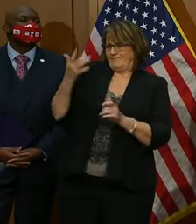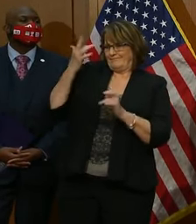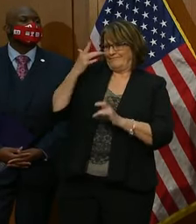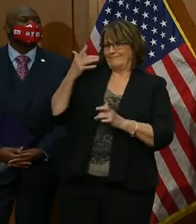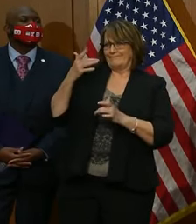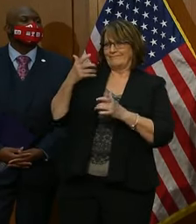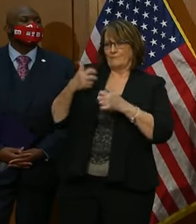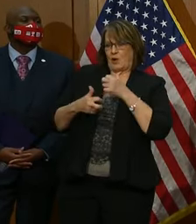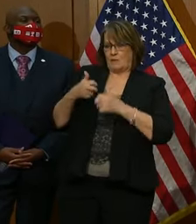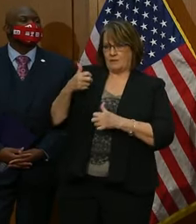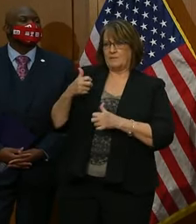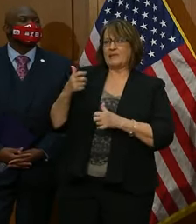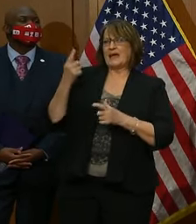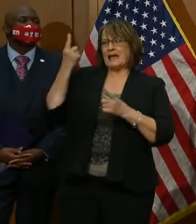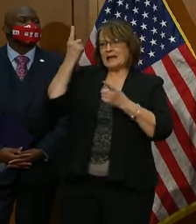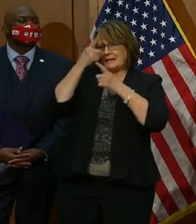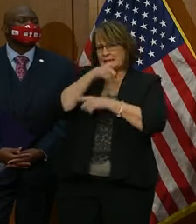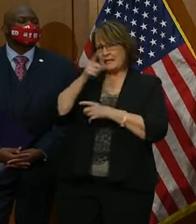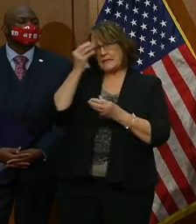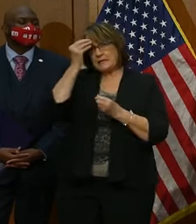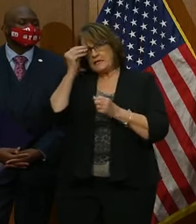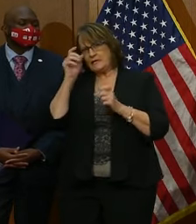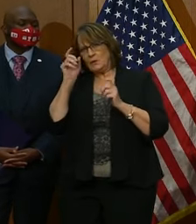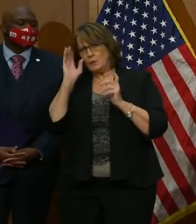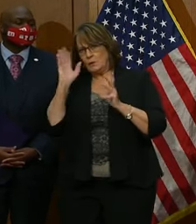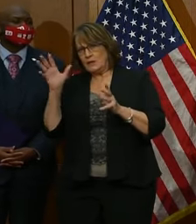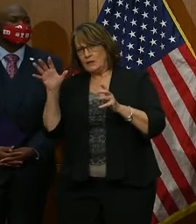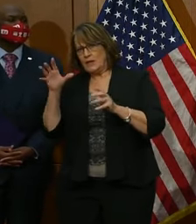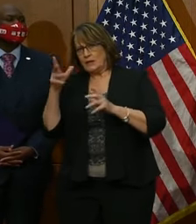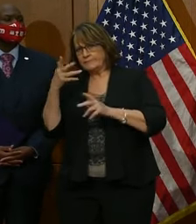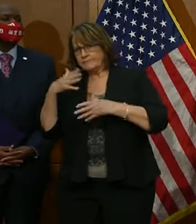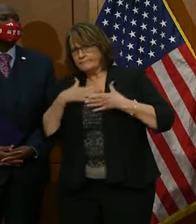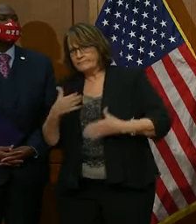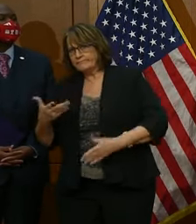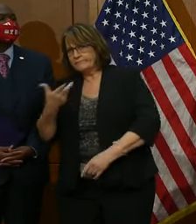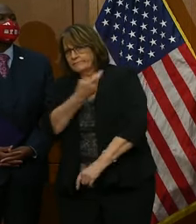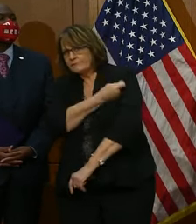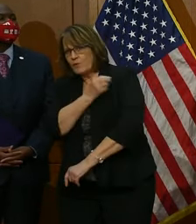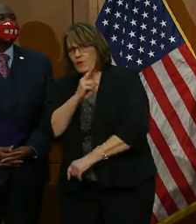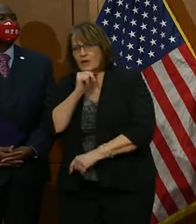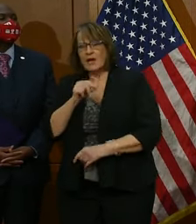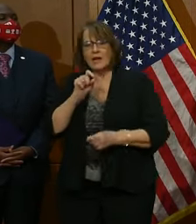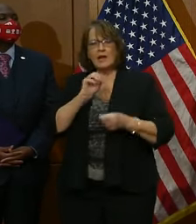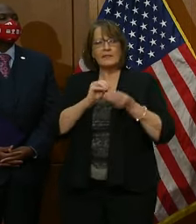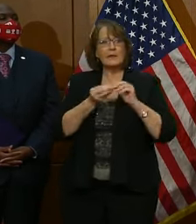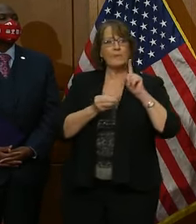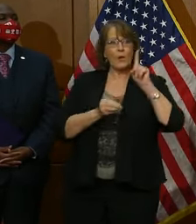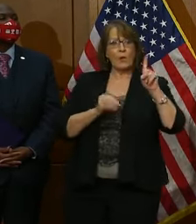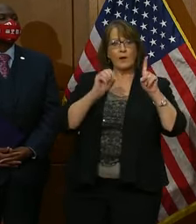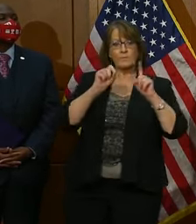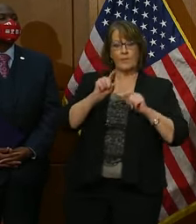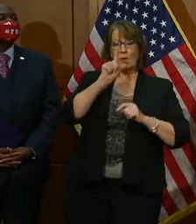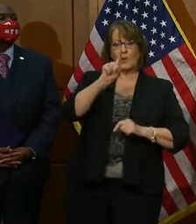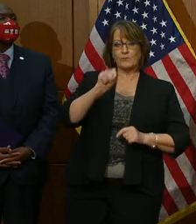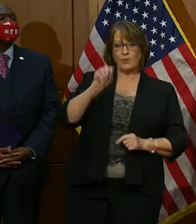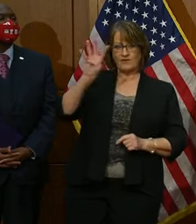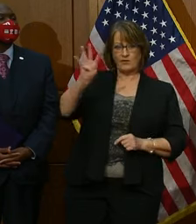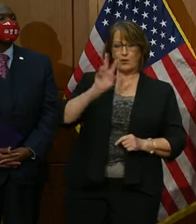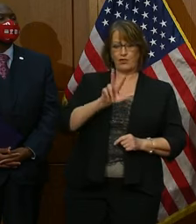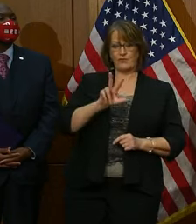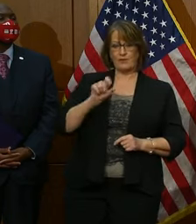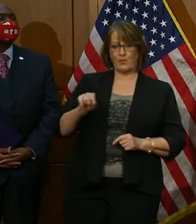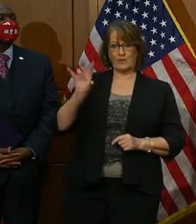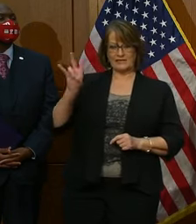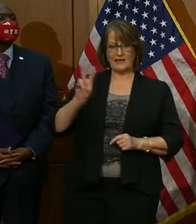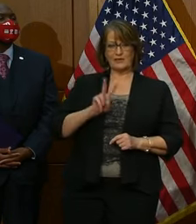consider as they contemplate whether they will take this vaccine. The numbers are 1.4, 3.7, and